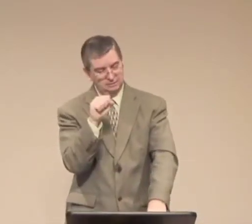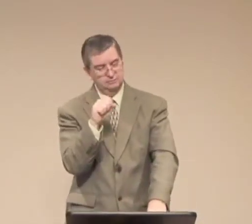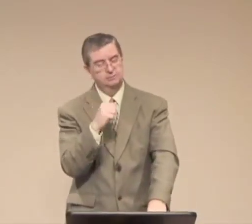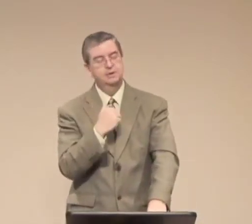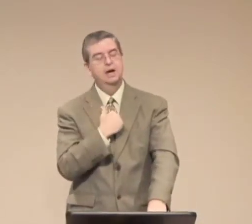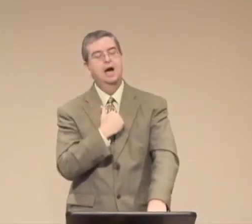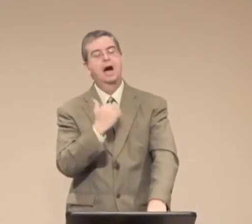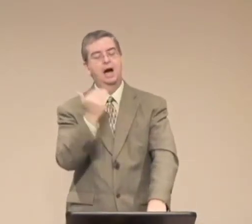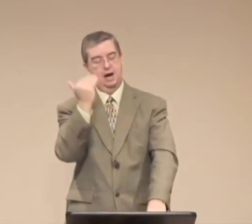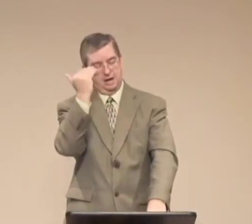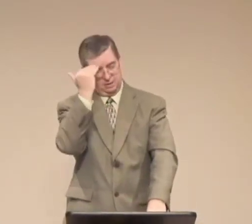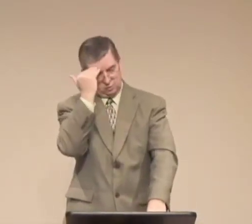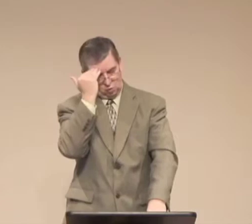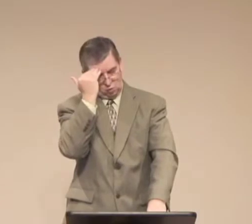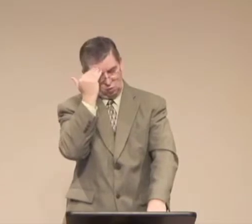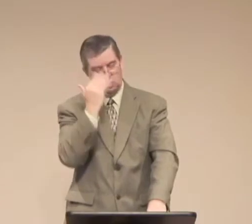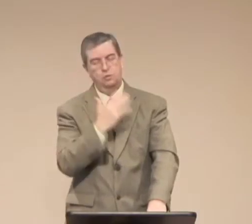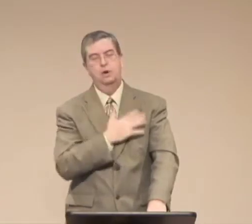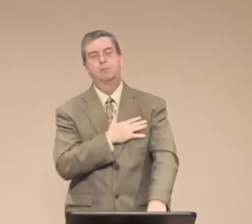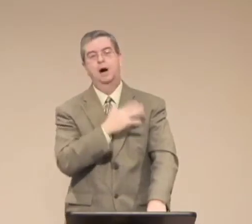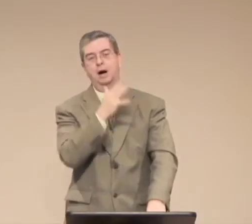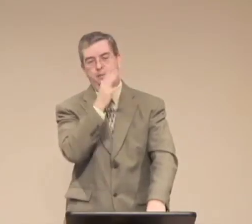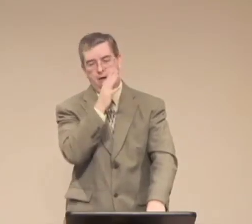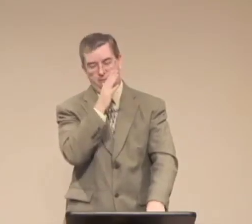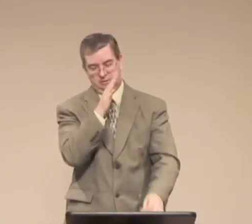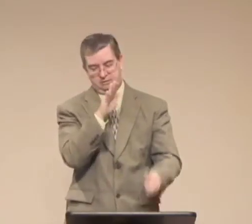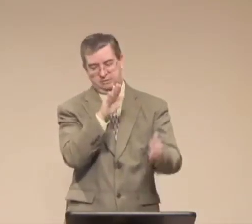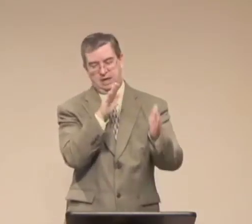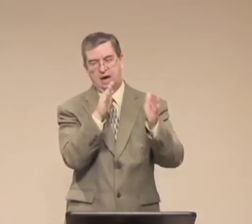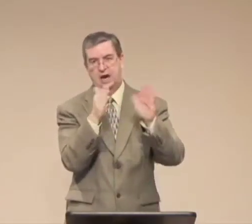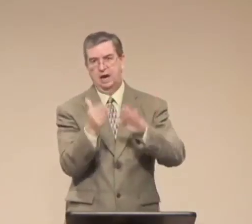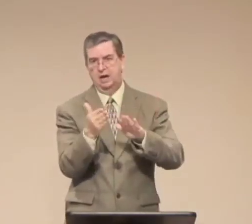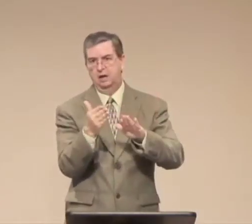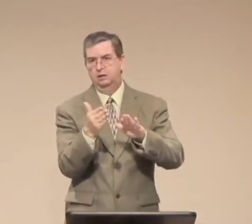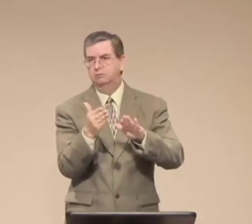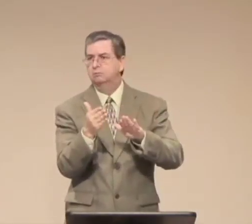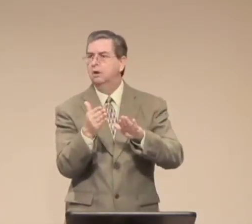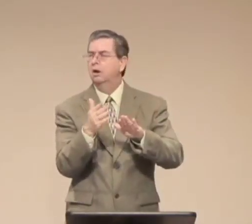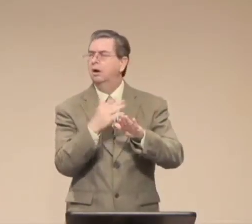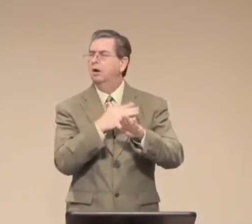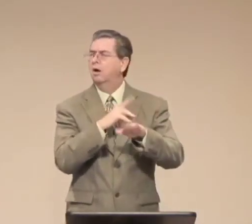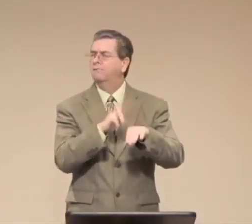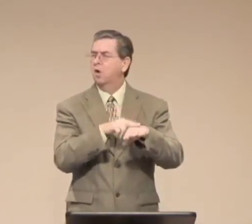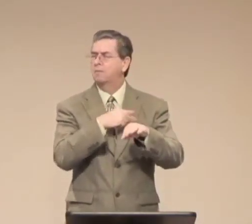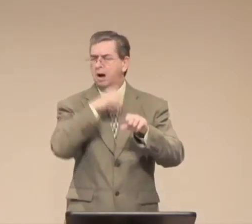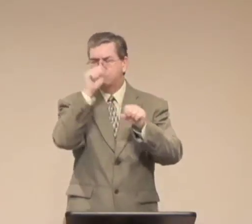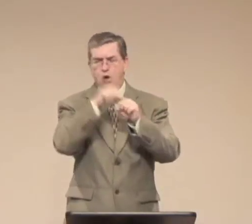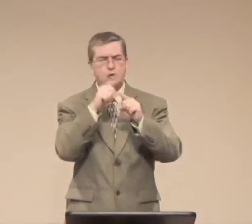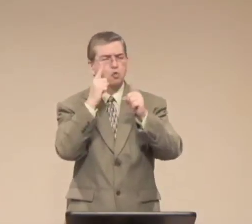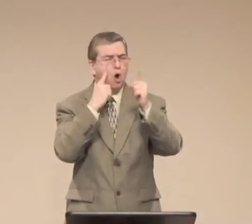And I looked at my brother in the eye and I said, yes, I know, my mother is dying.